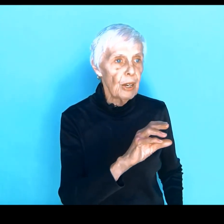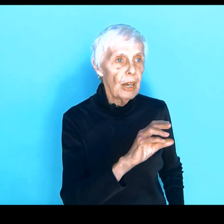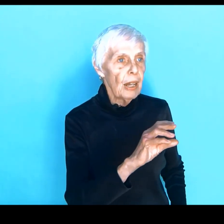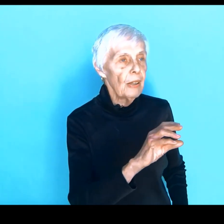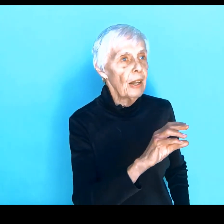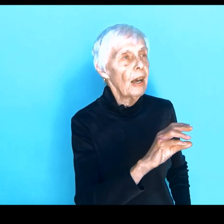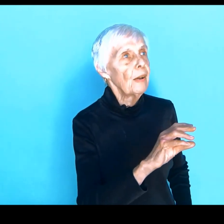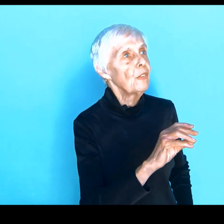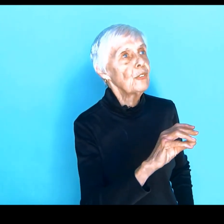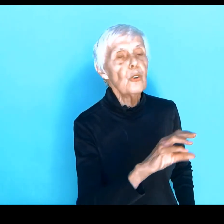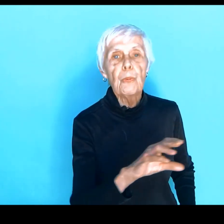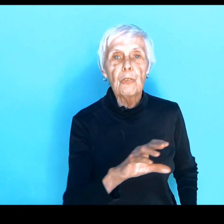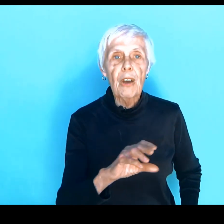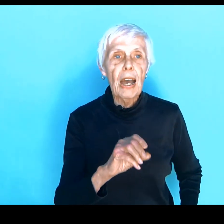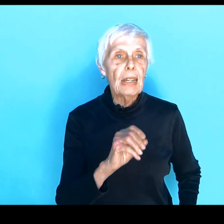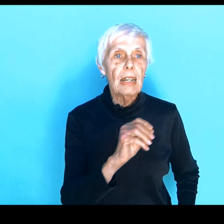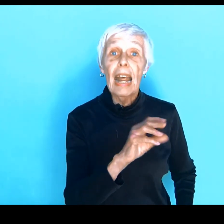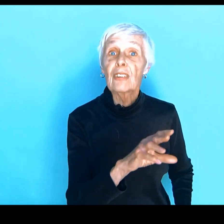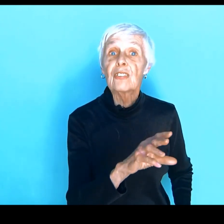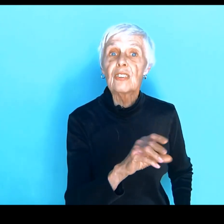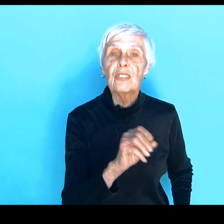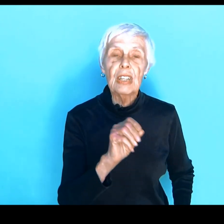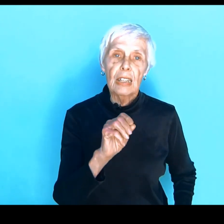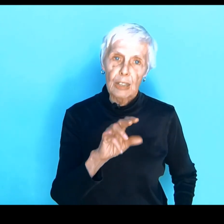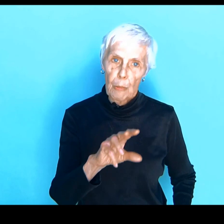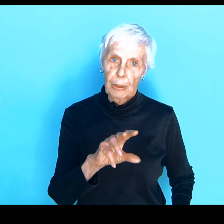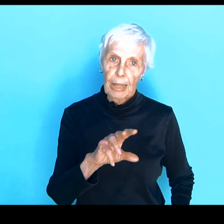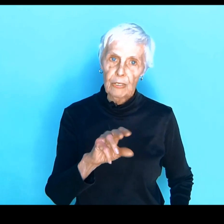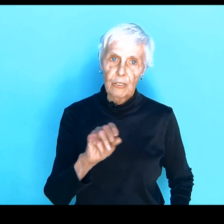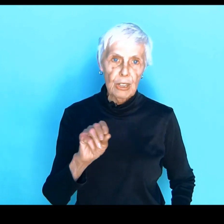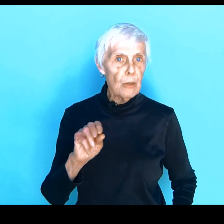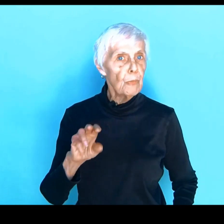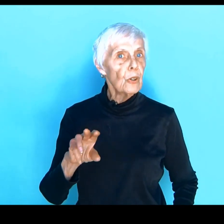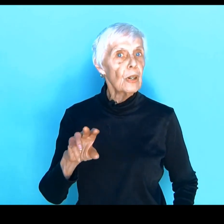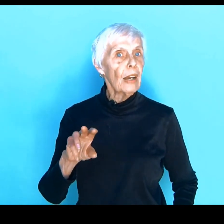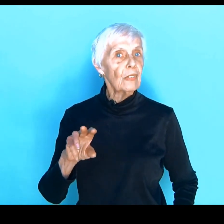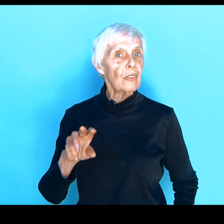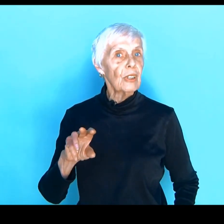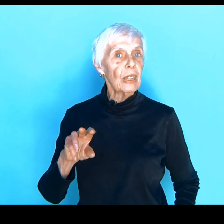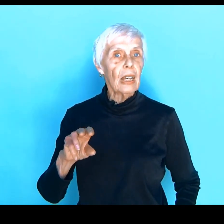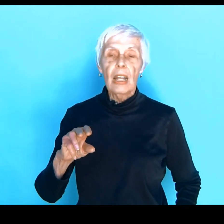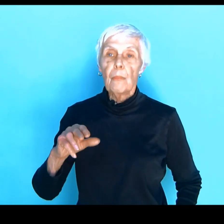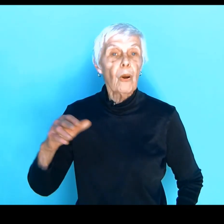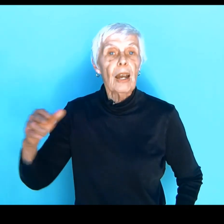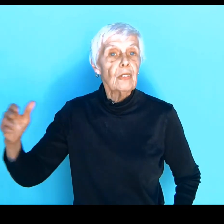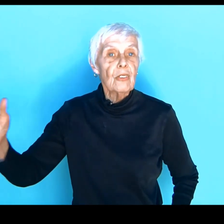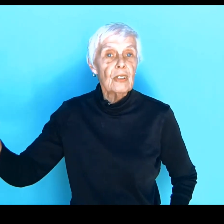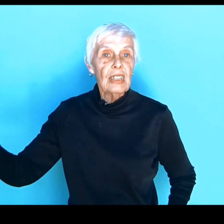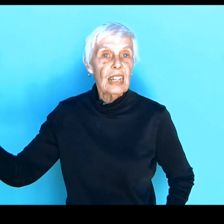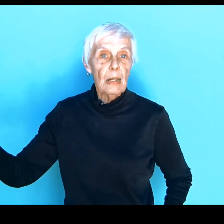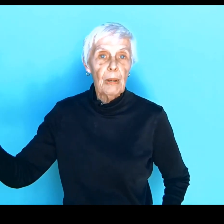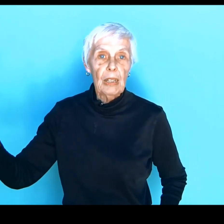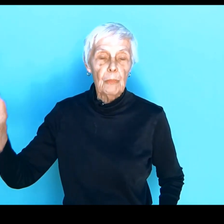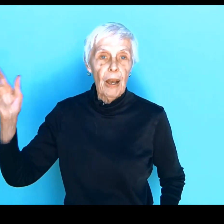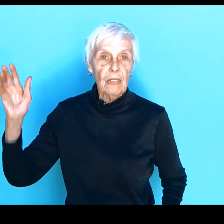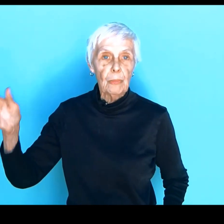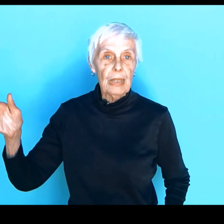super fine ecstasy and double ecstasy and pure ecstasy. More ecstasy than anybody could possibly